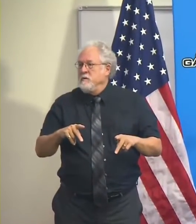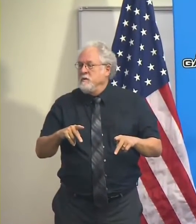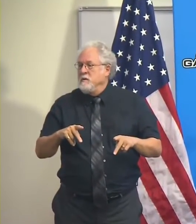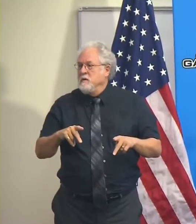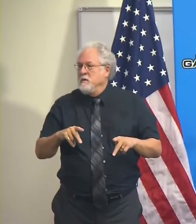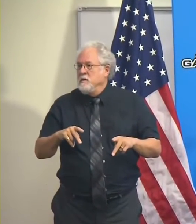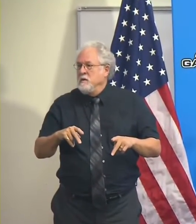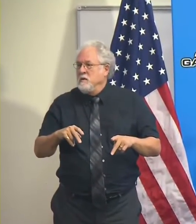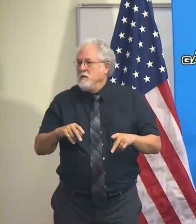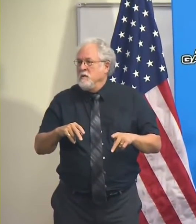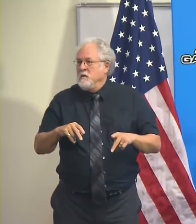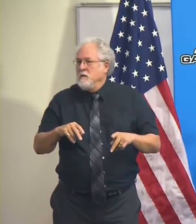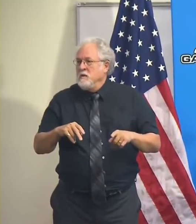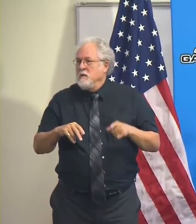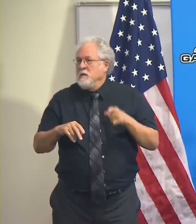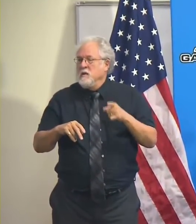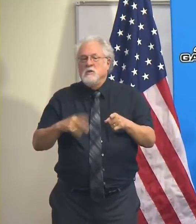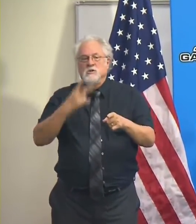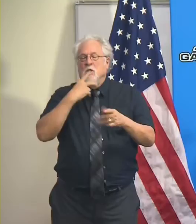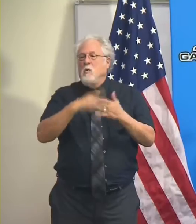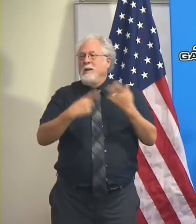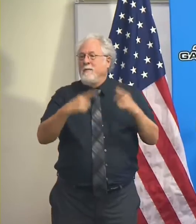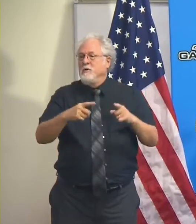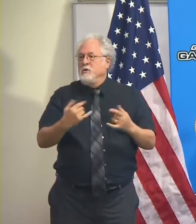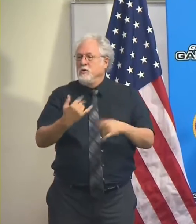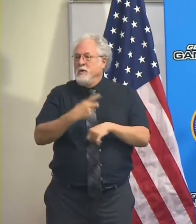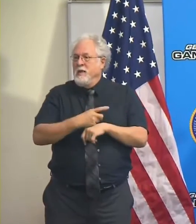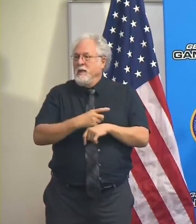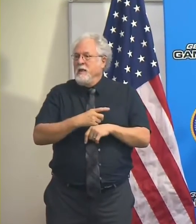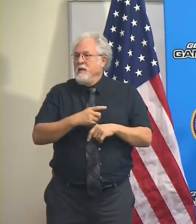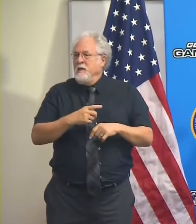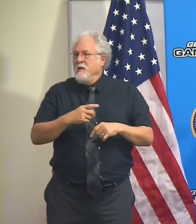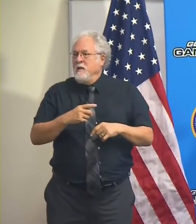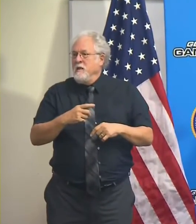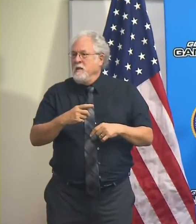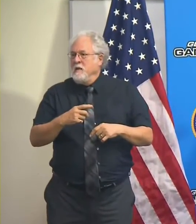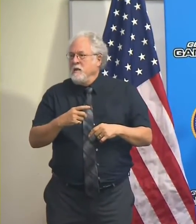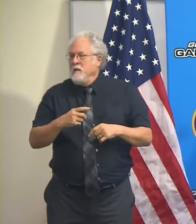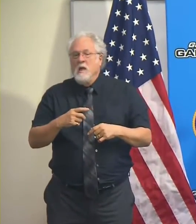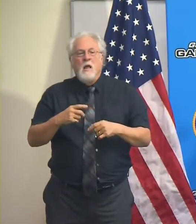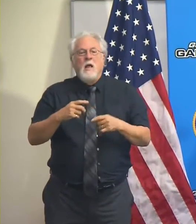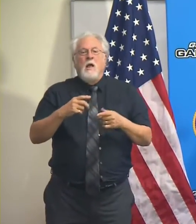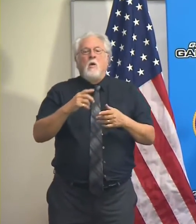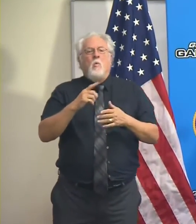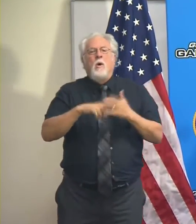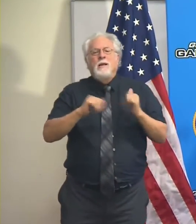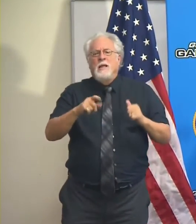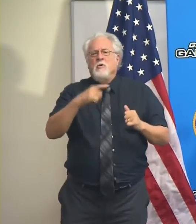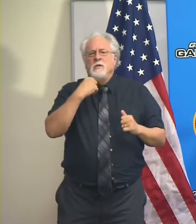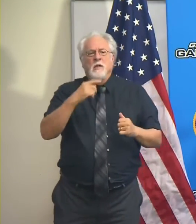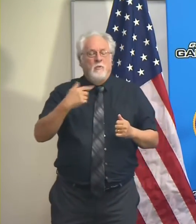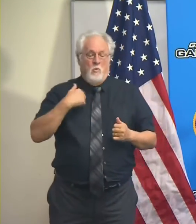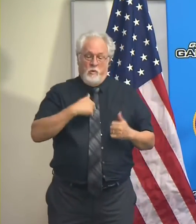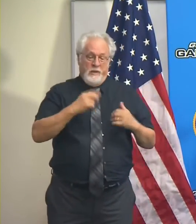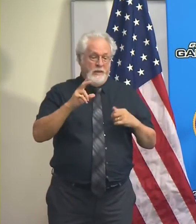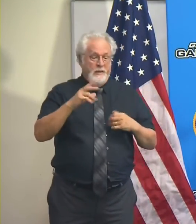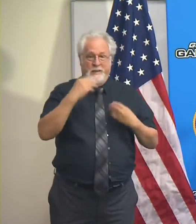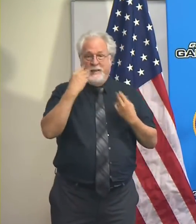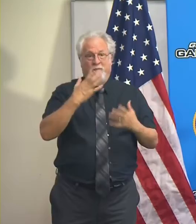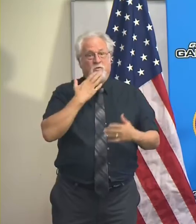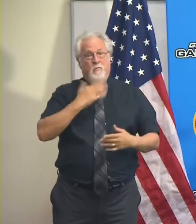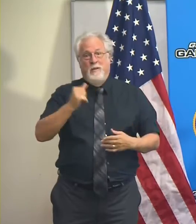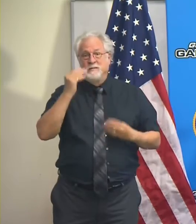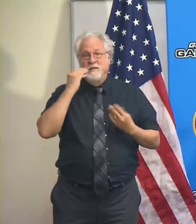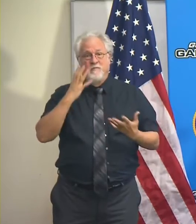how things are out today, is there anything you can tell them other than to go with the best of the camera and keep the habit of time and then specifically